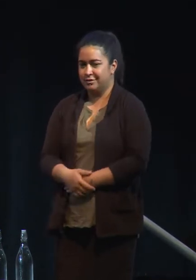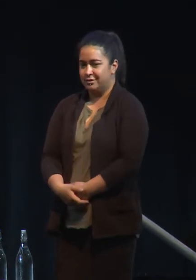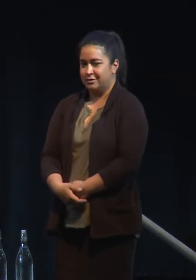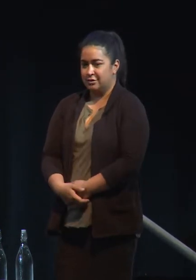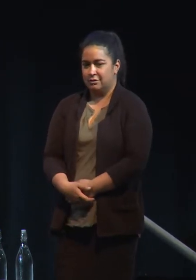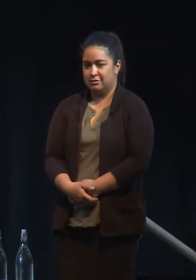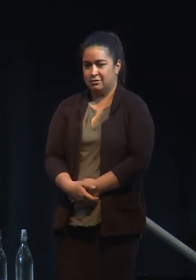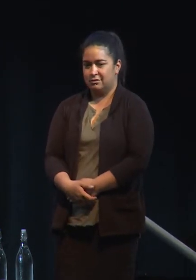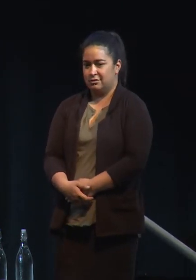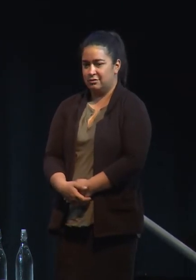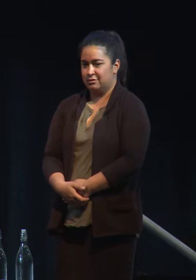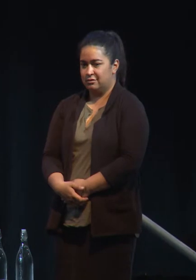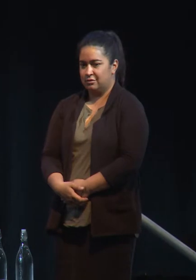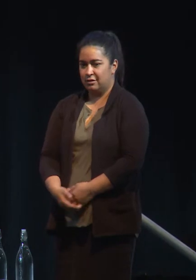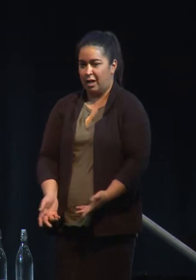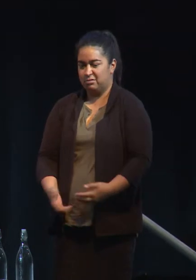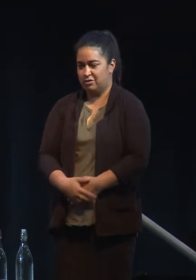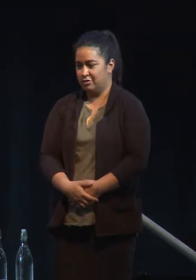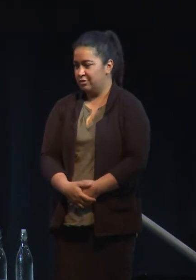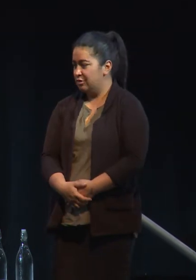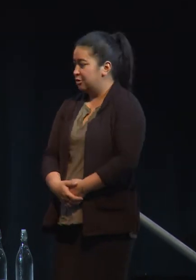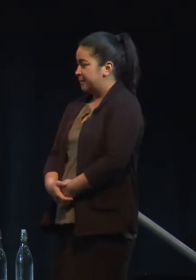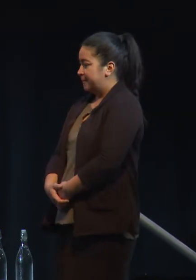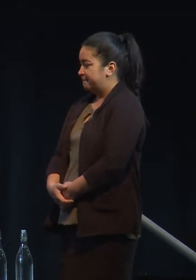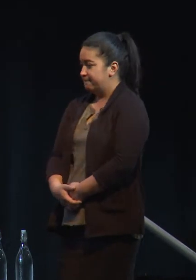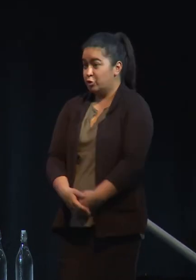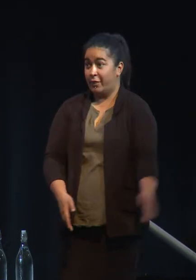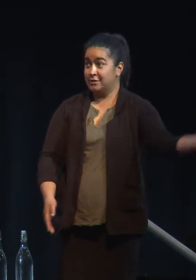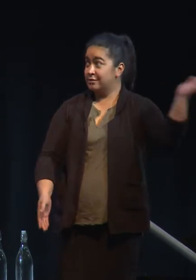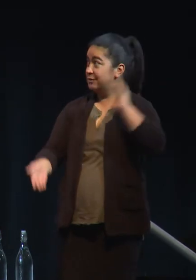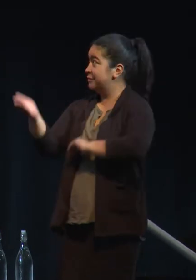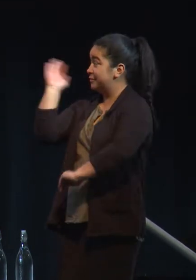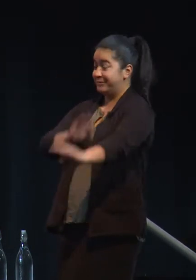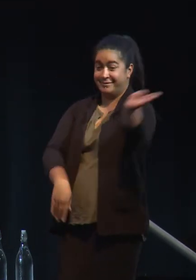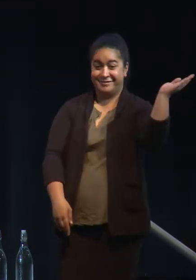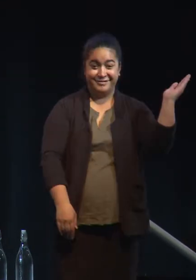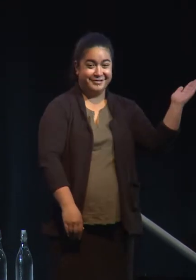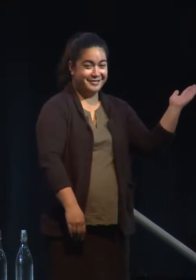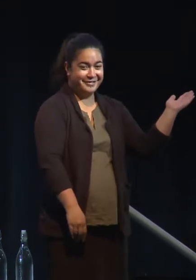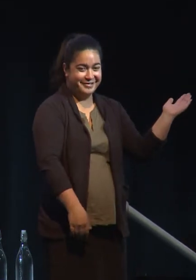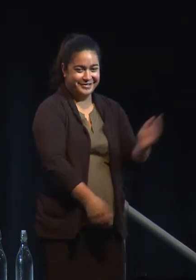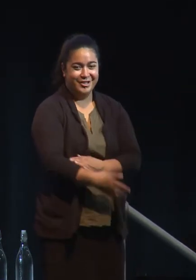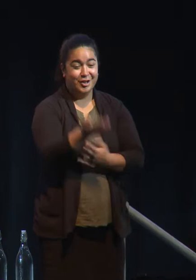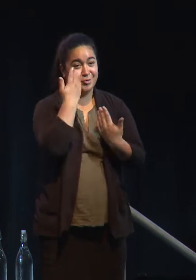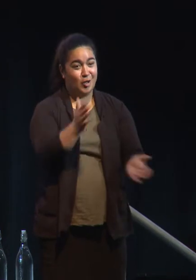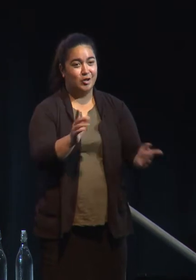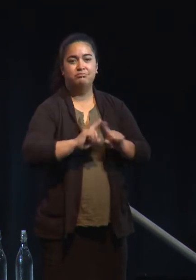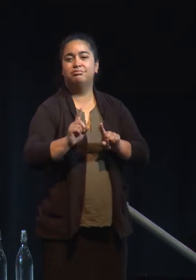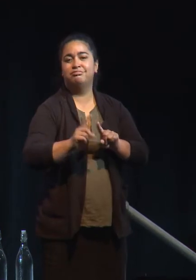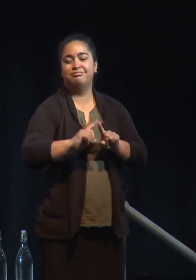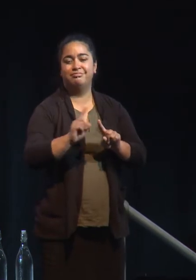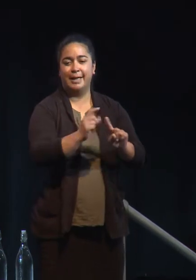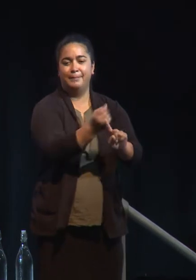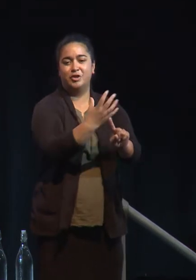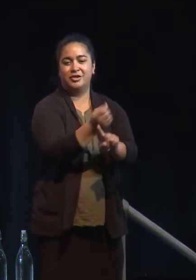And it seems to work. There go. Good. Good. Good. this shows the various emissions by their